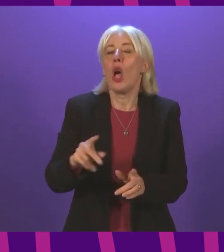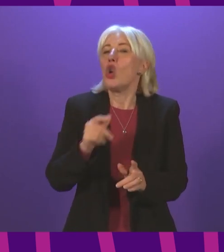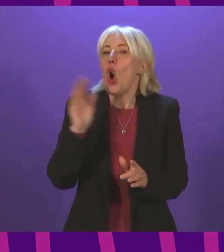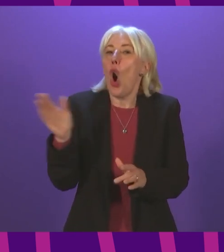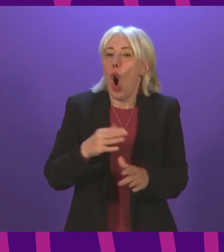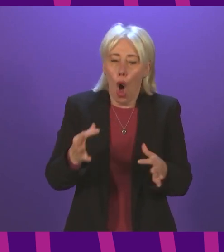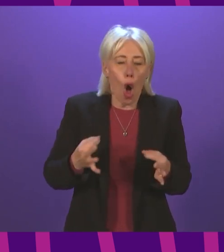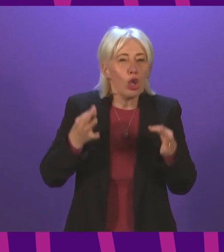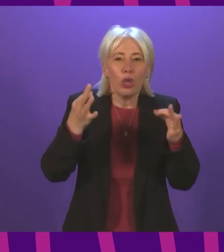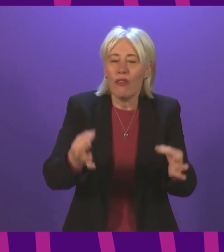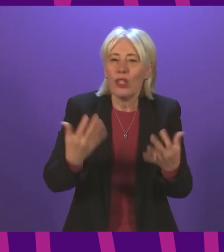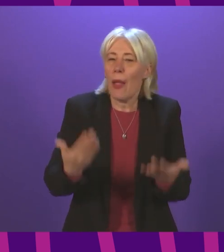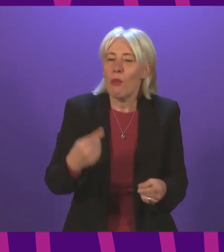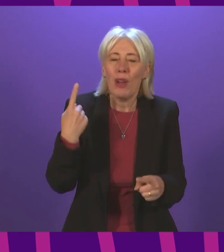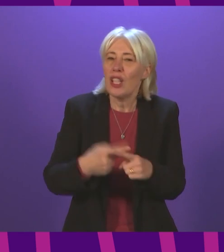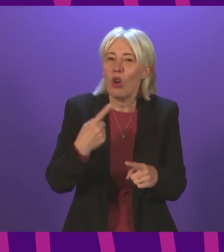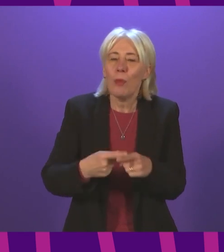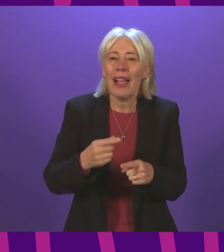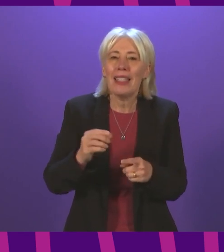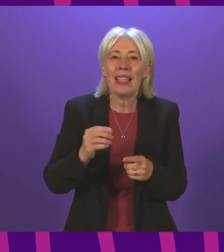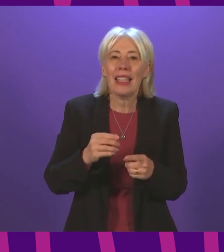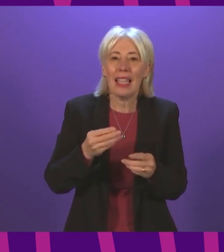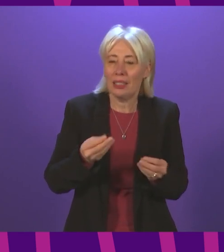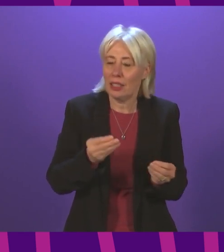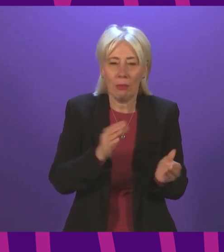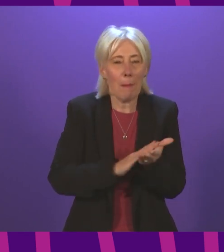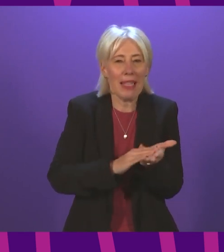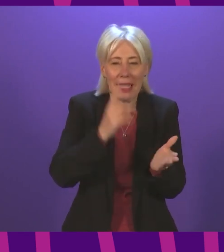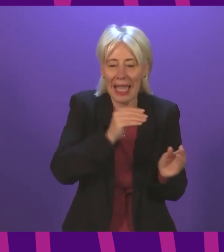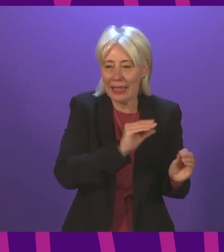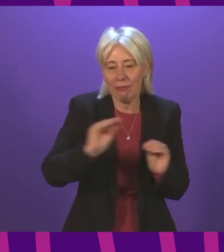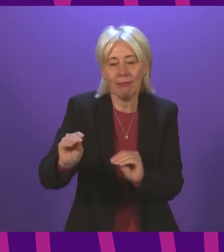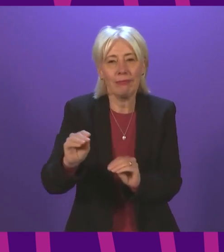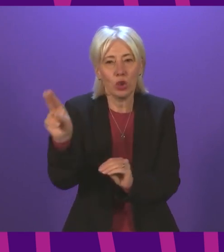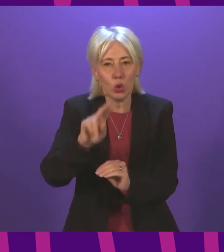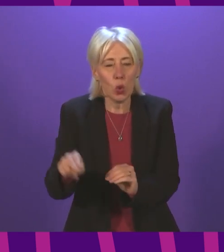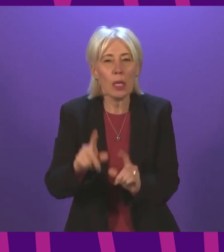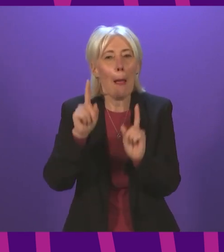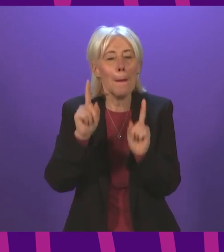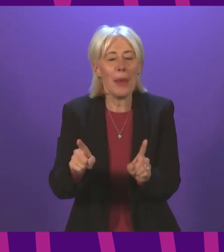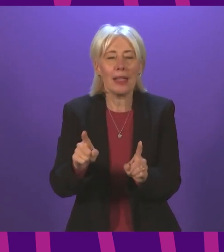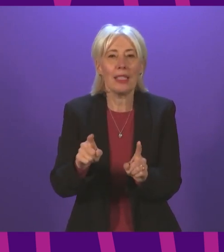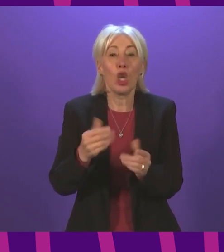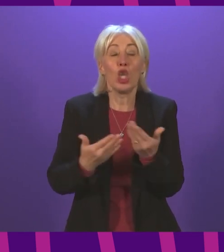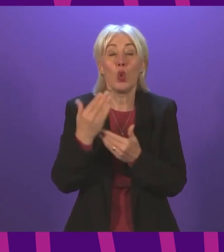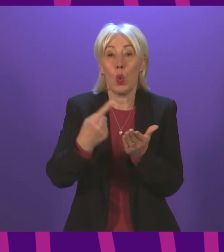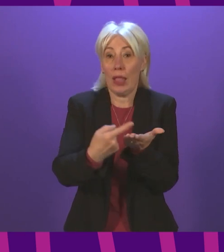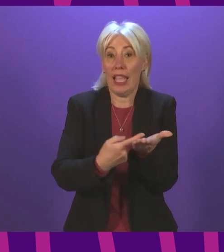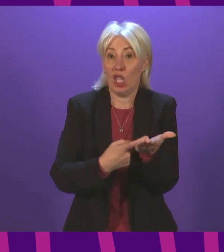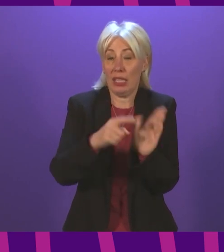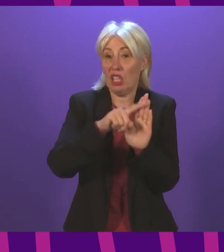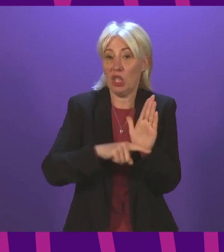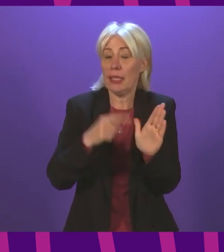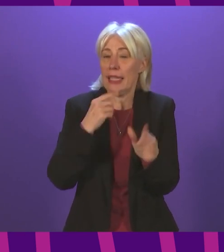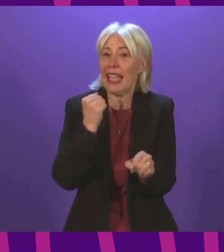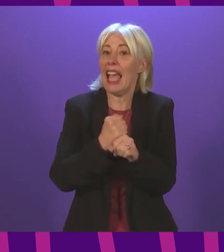automatically entitled to a funded place in early years education. However, we have introduced new legislation to guarantee